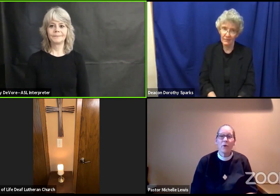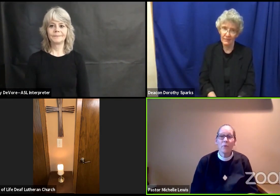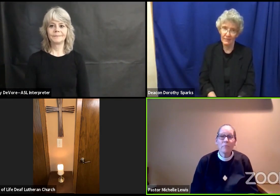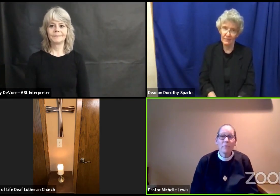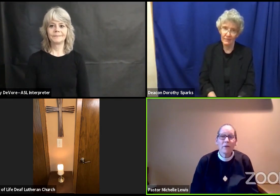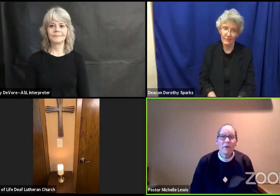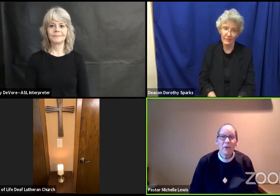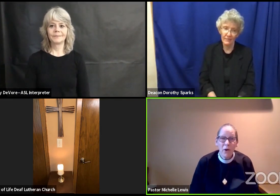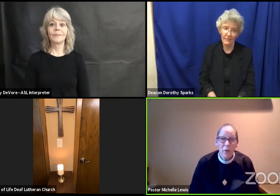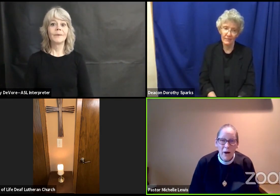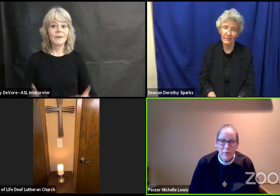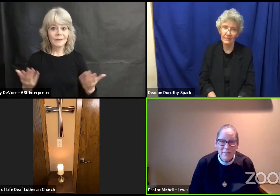go out